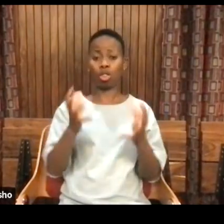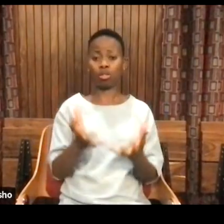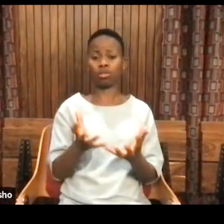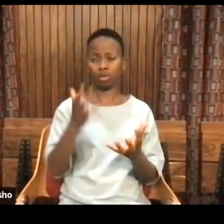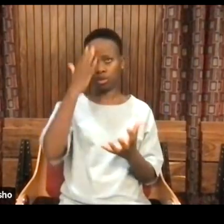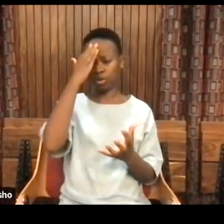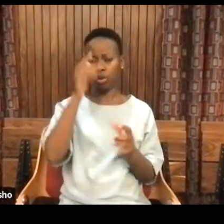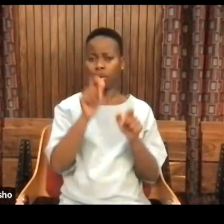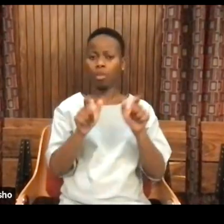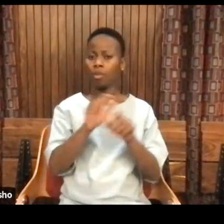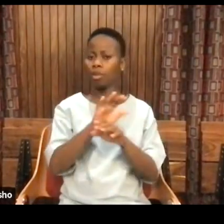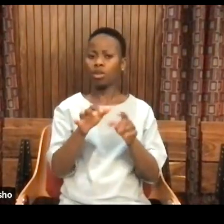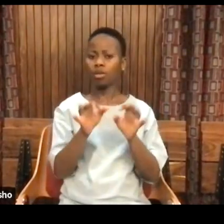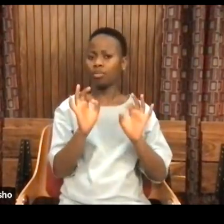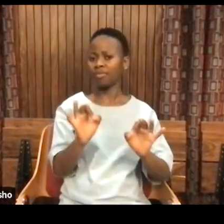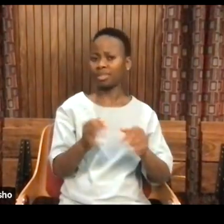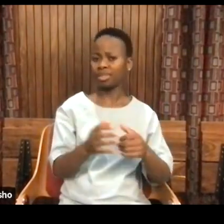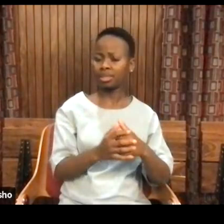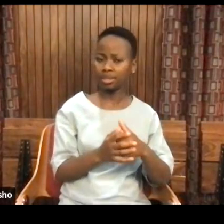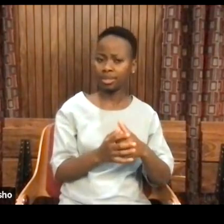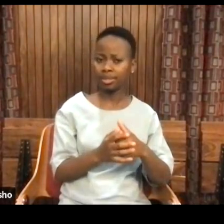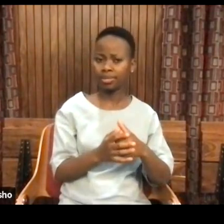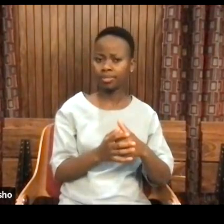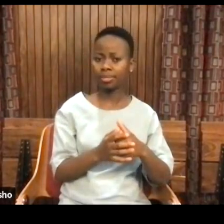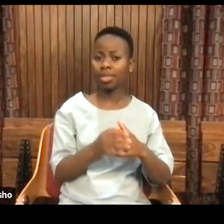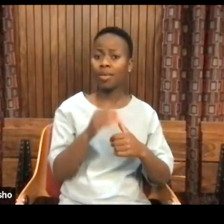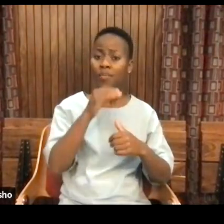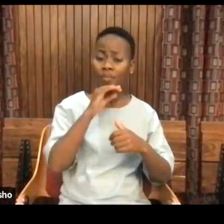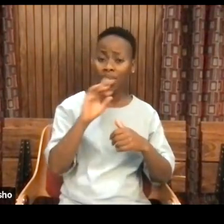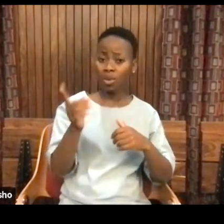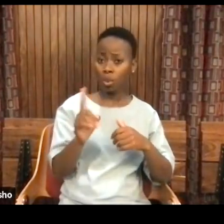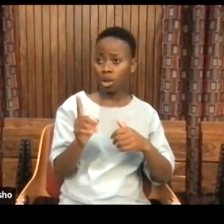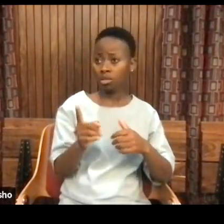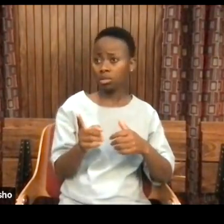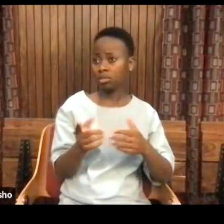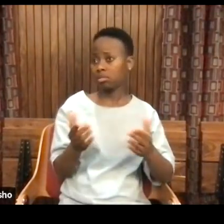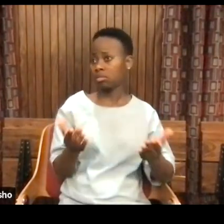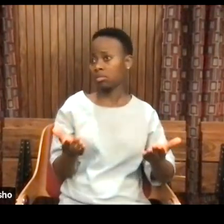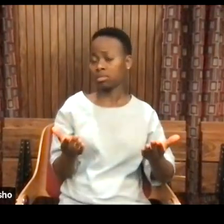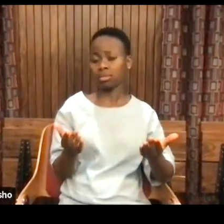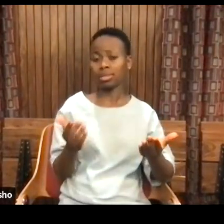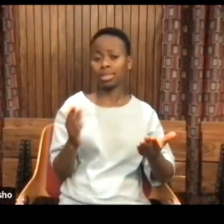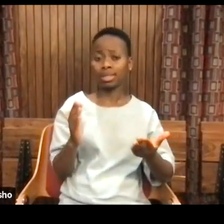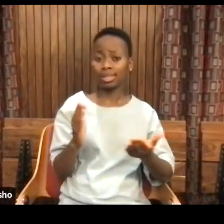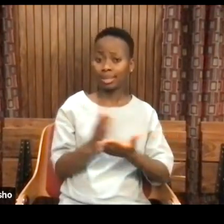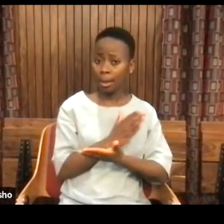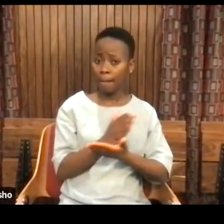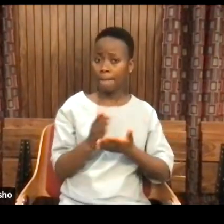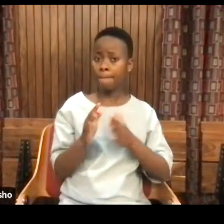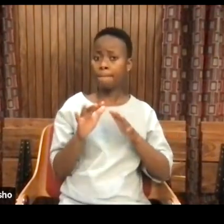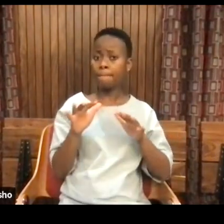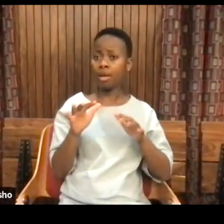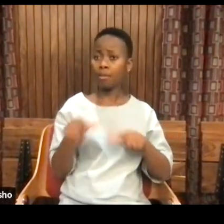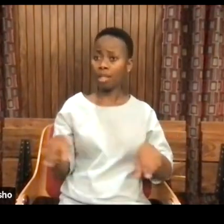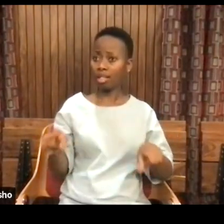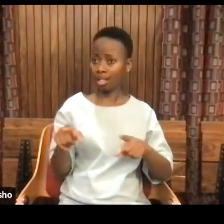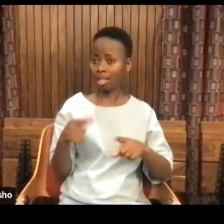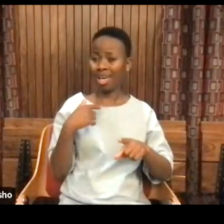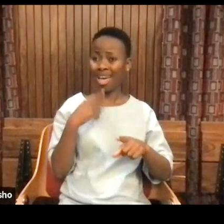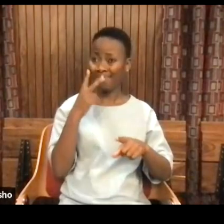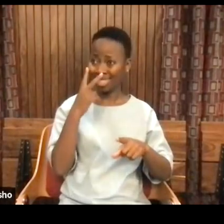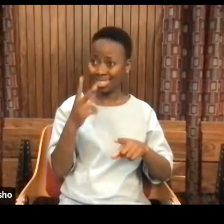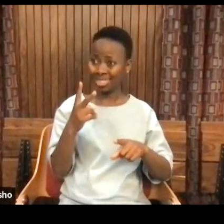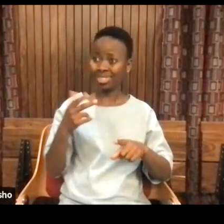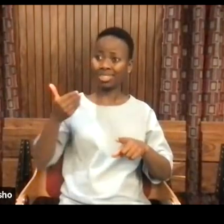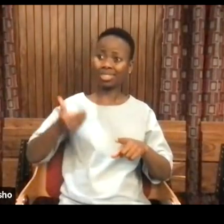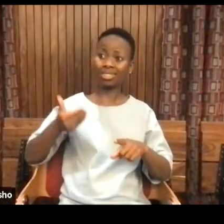mean, and I said it to one individual, that it may mean that ultimately, some of the people, and I've seen this over the years, some